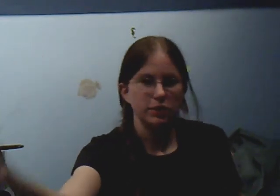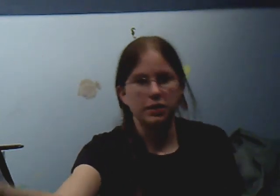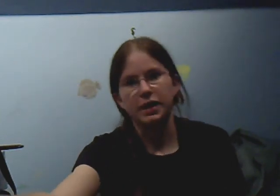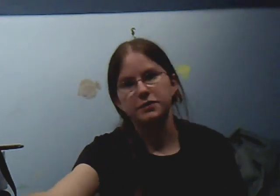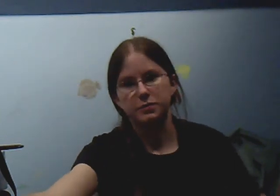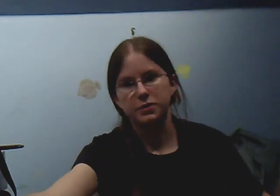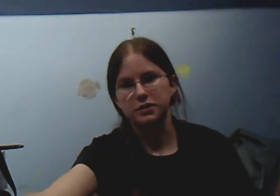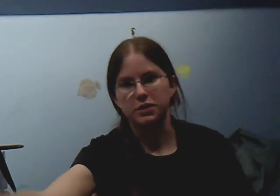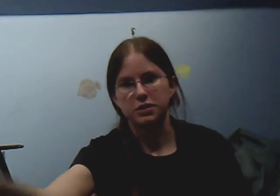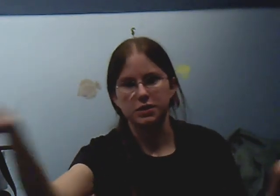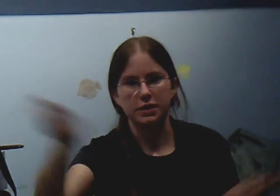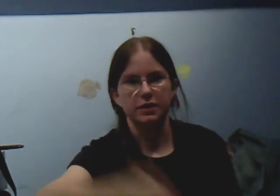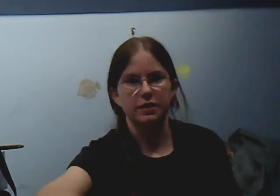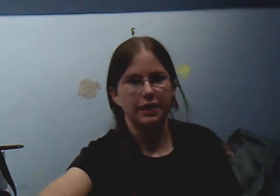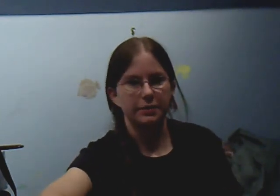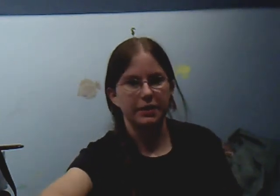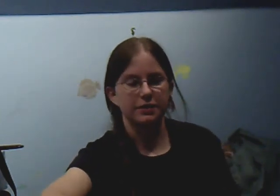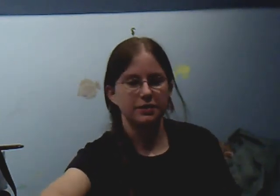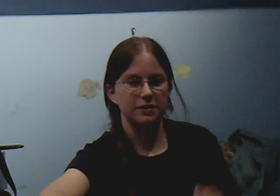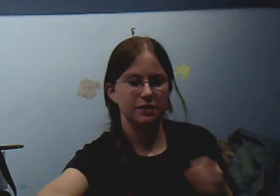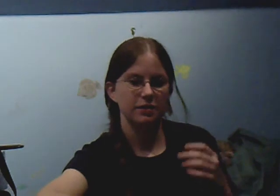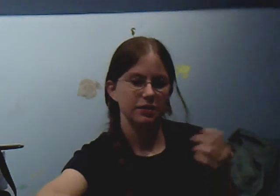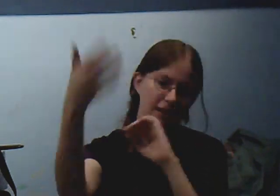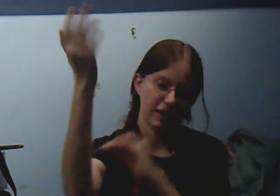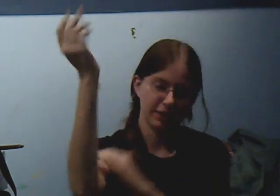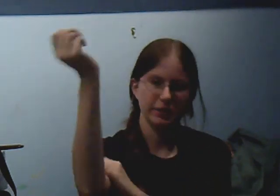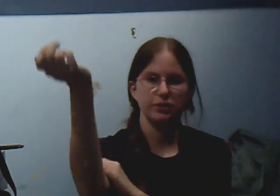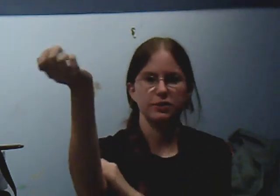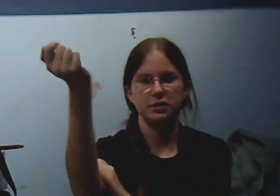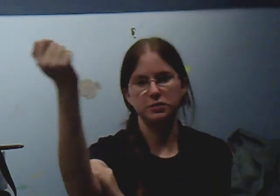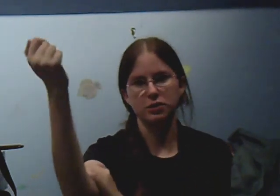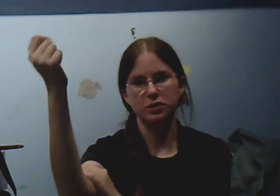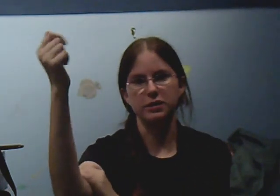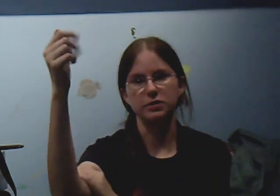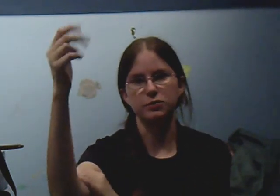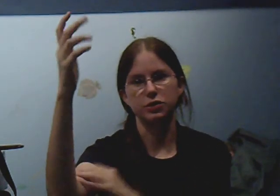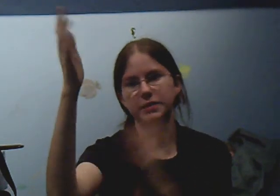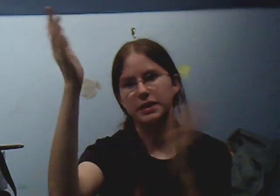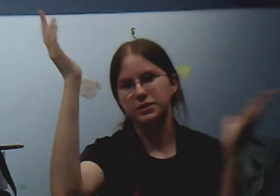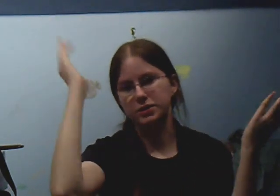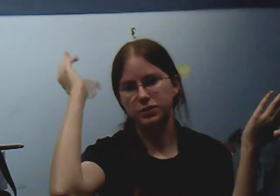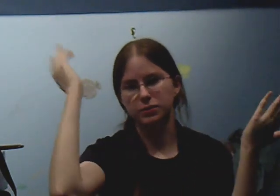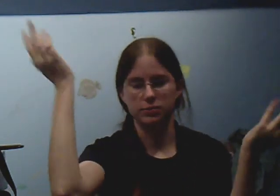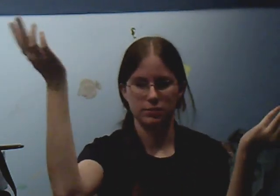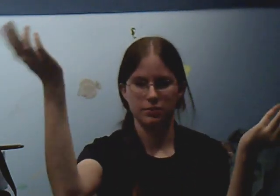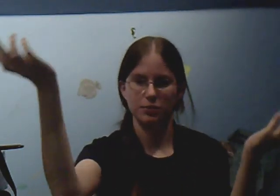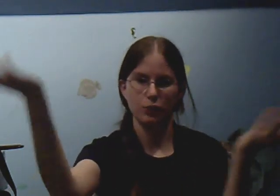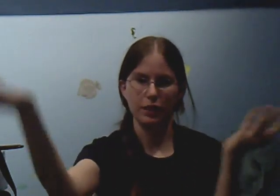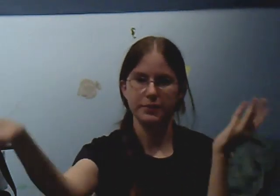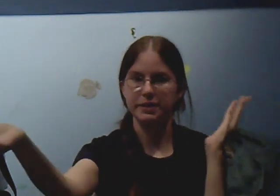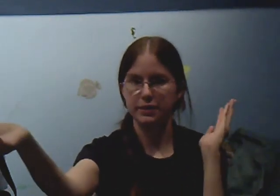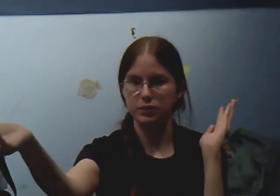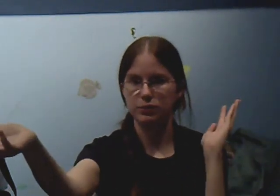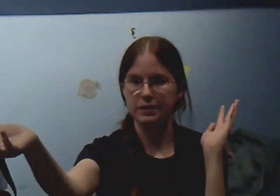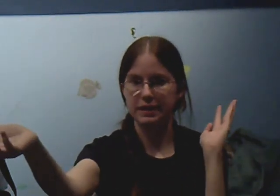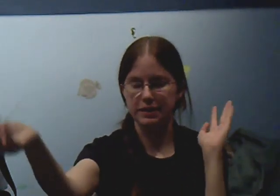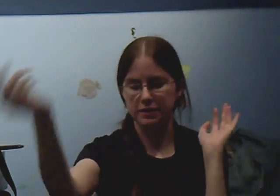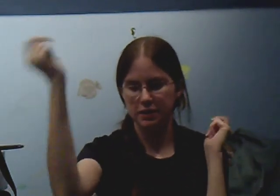we could have some discussion in the comments, and we can explore a little more about, you know, why we like who we like.